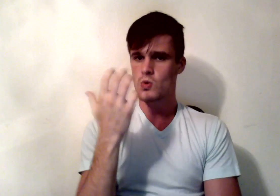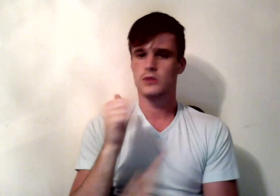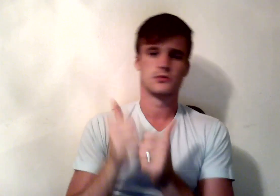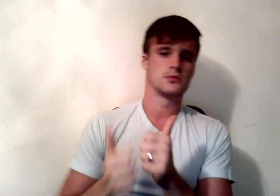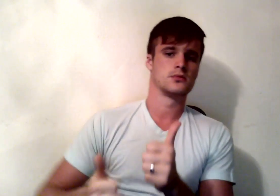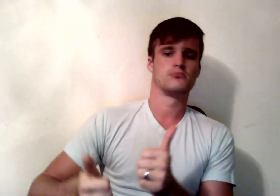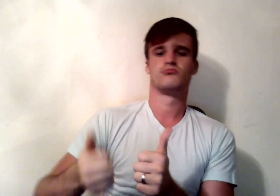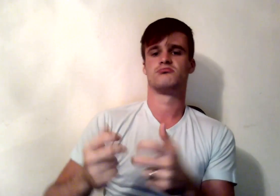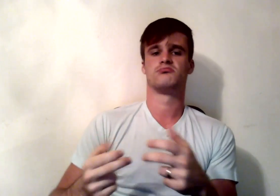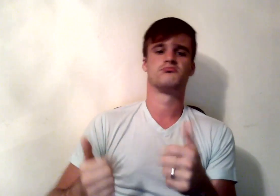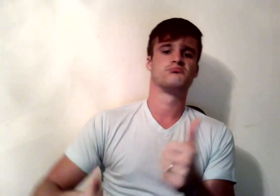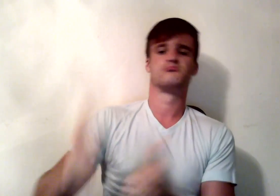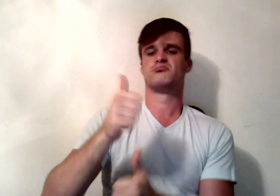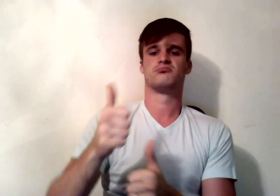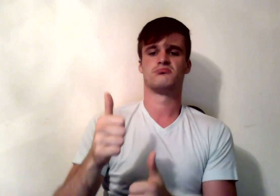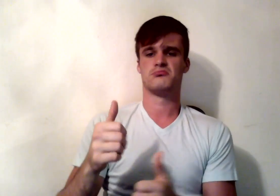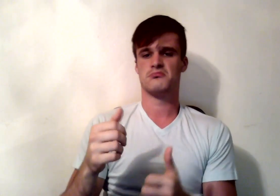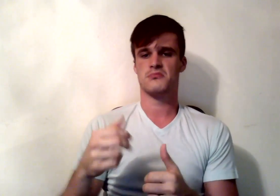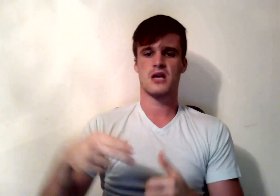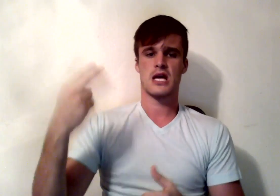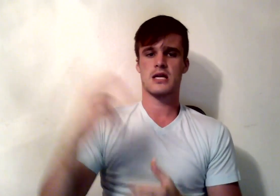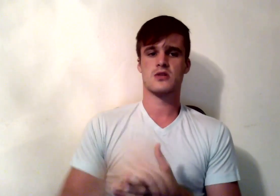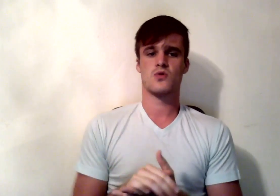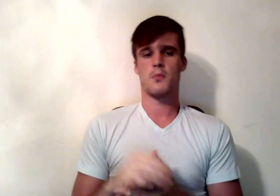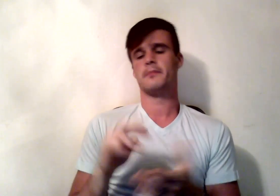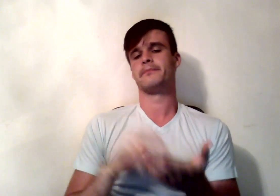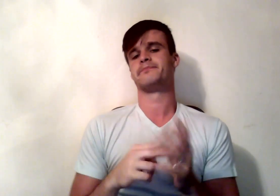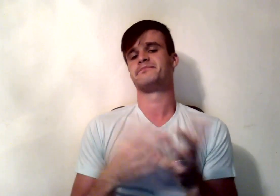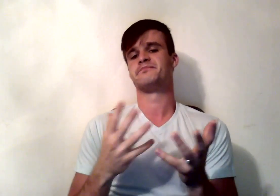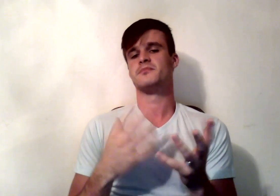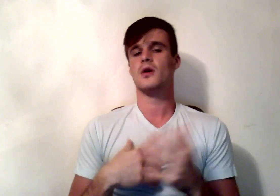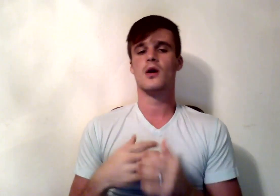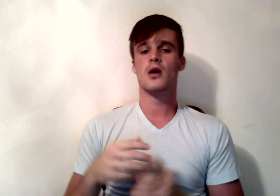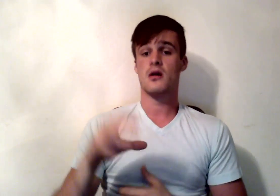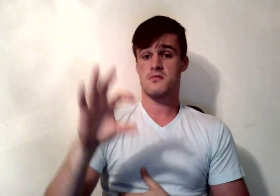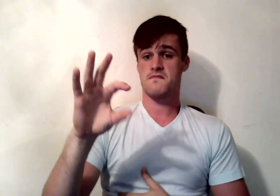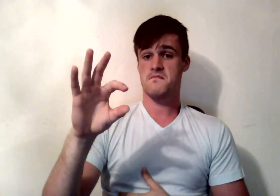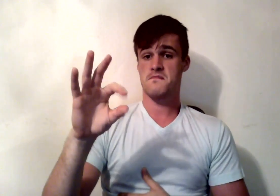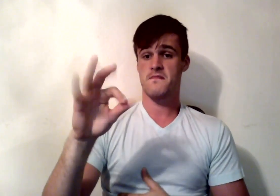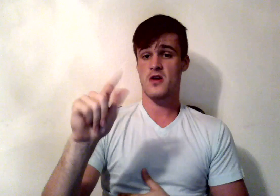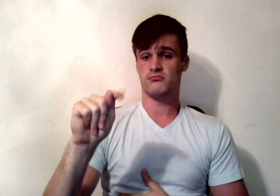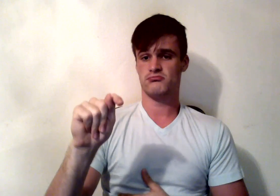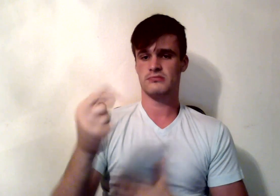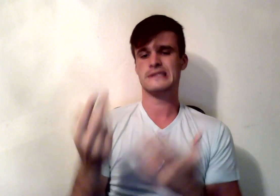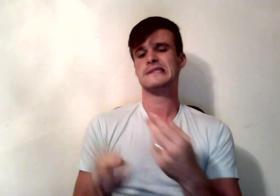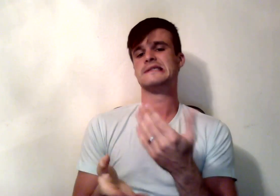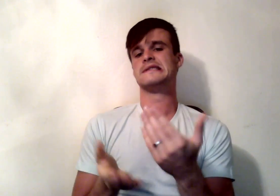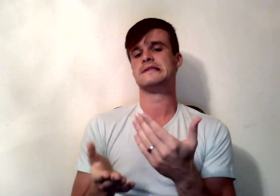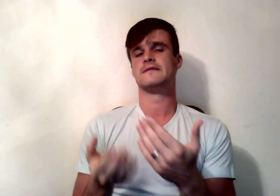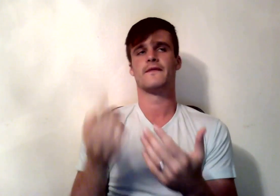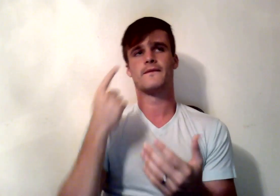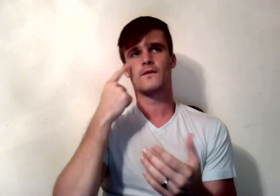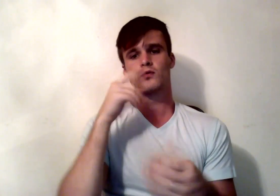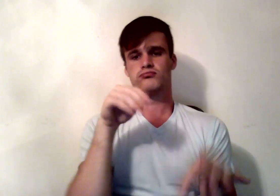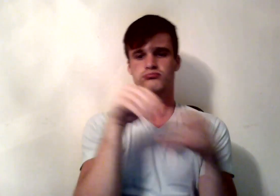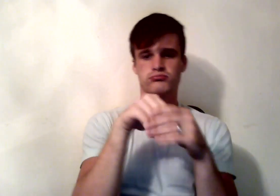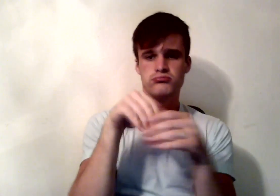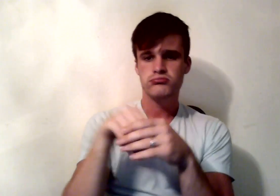energy content makes fat a great source of stored energy that can be called on when you are involved in endurance activities. For